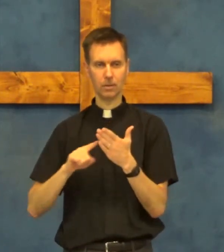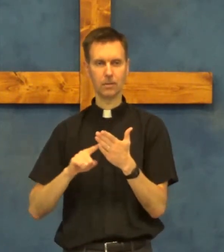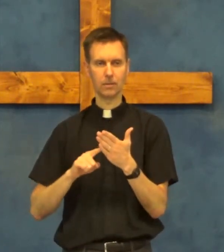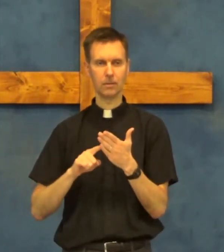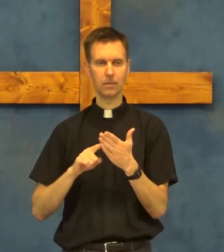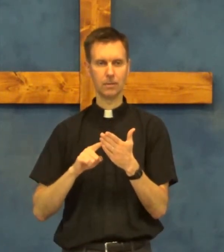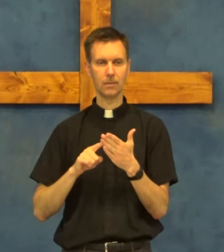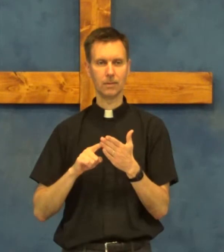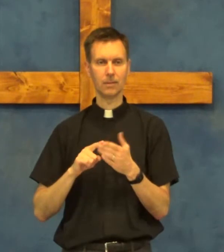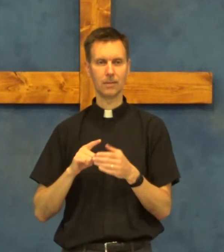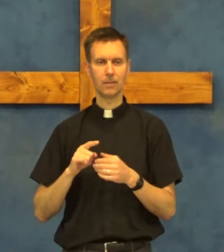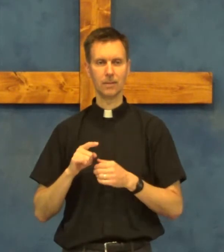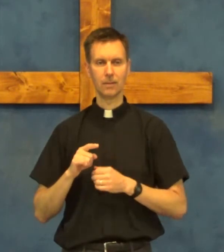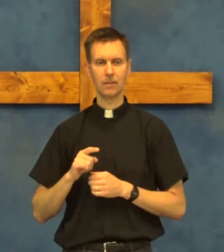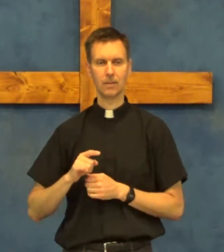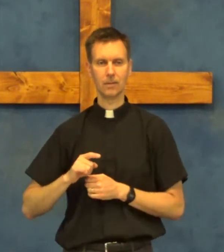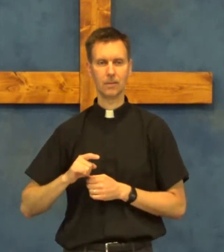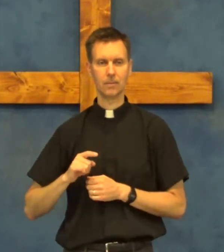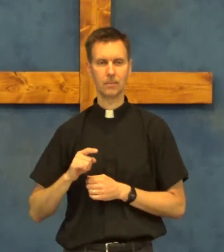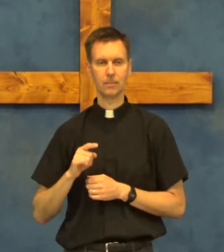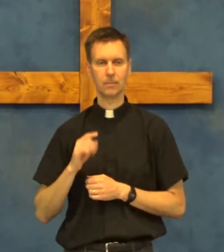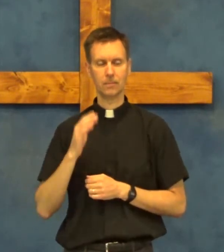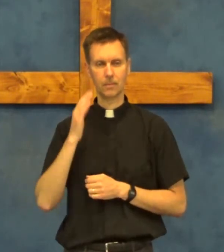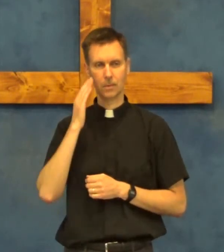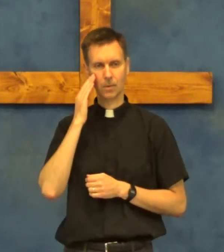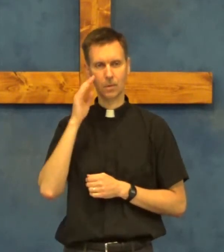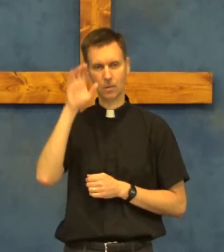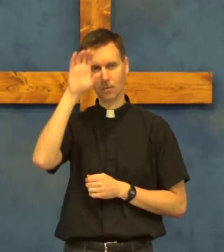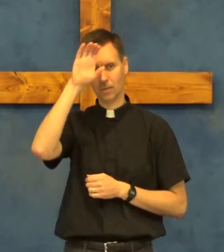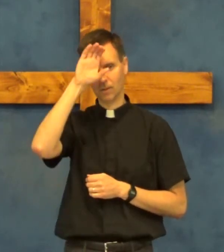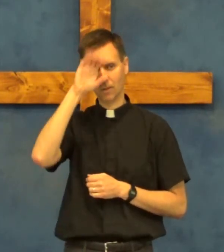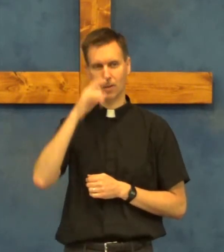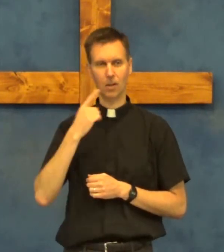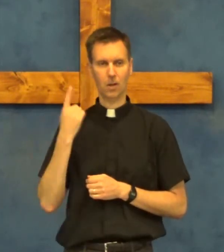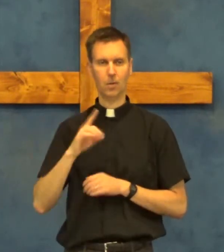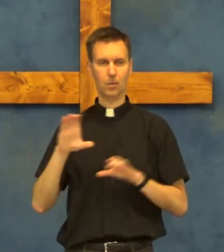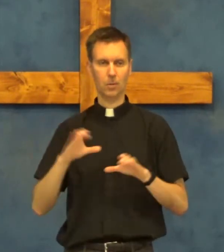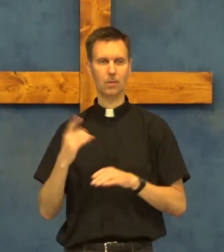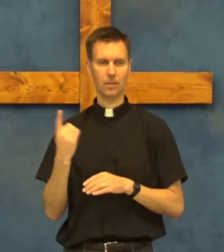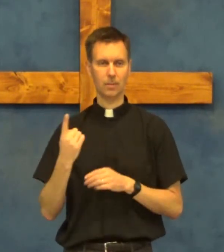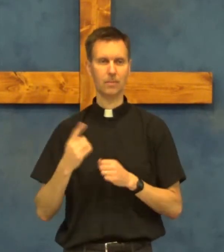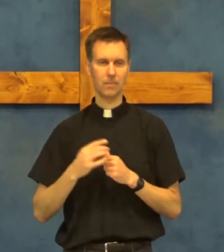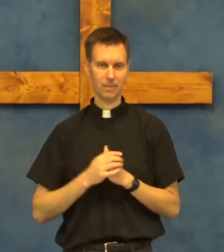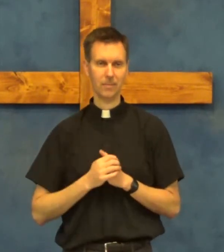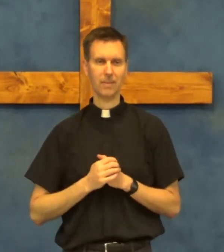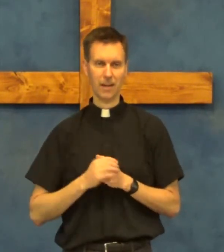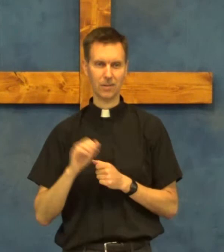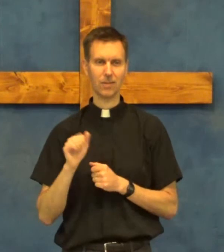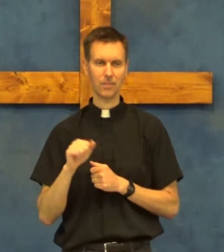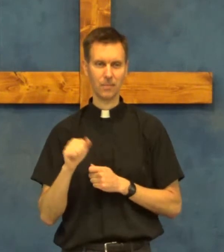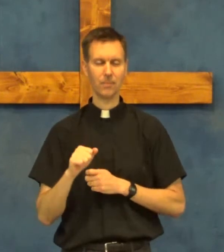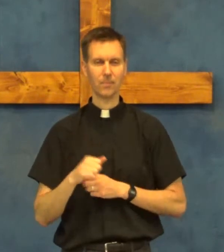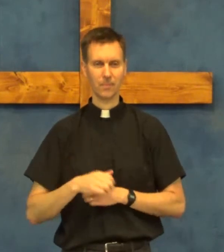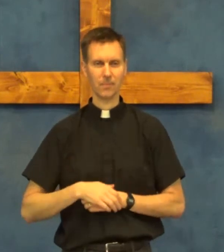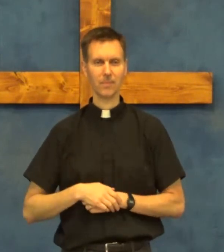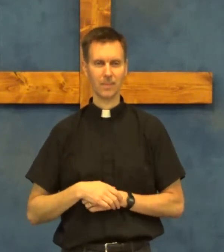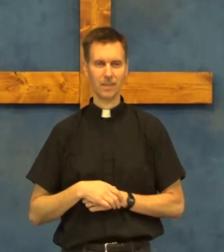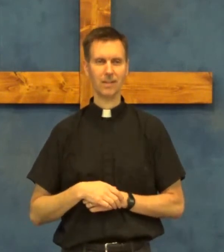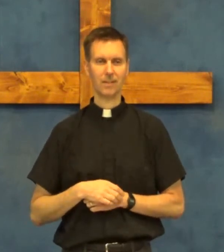know the fire truck was always doing something you know yes always doing something